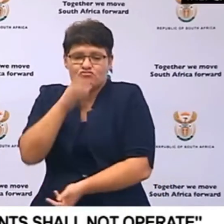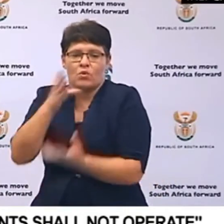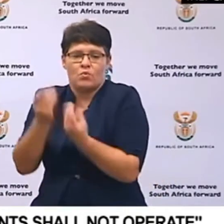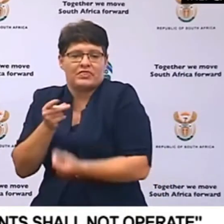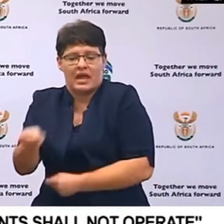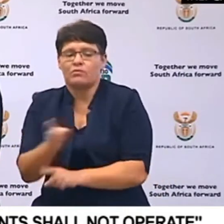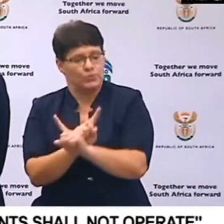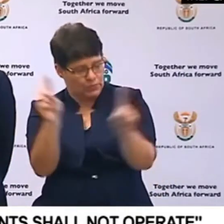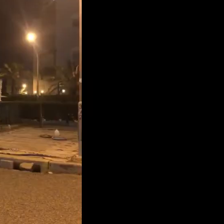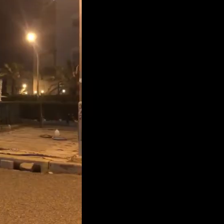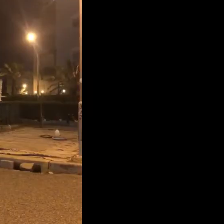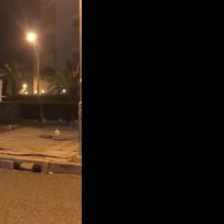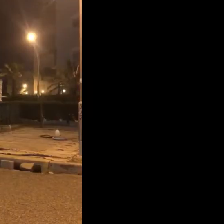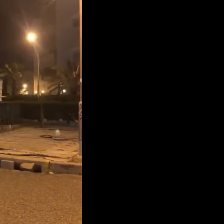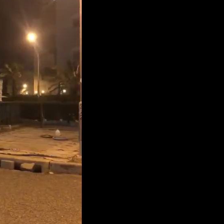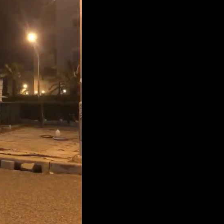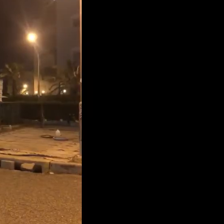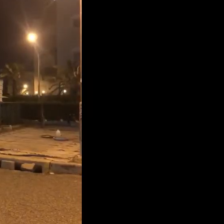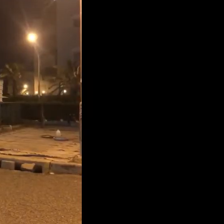movement